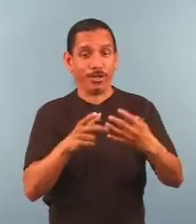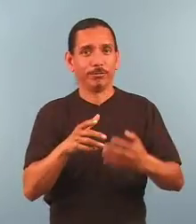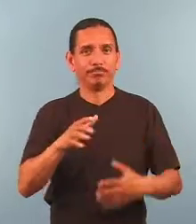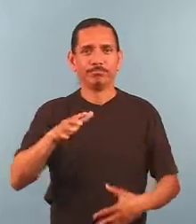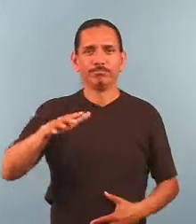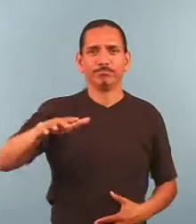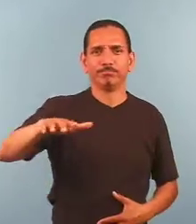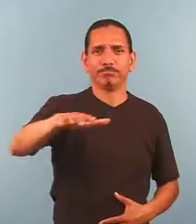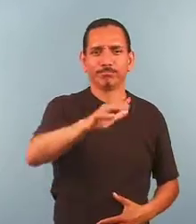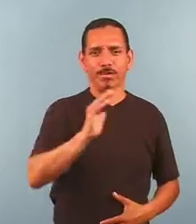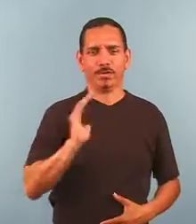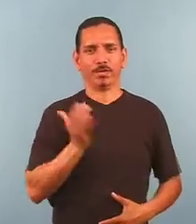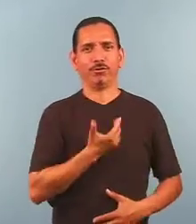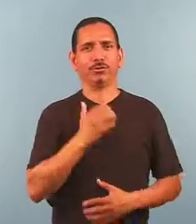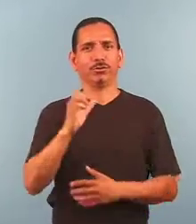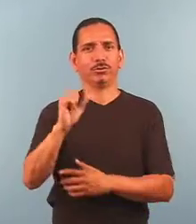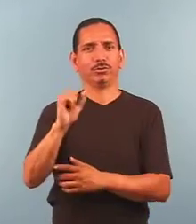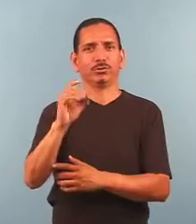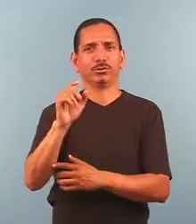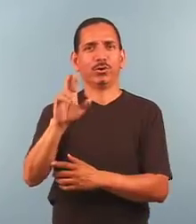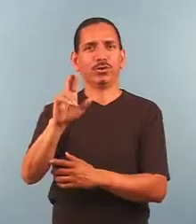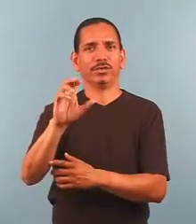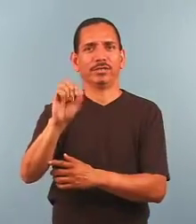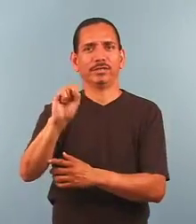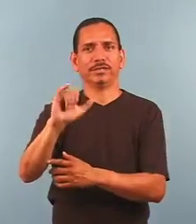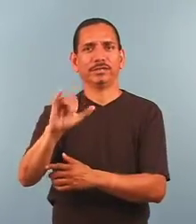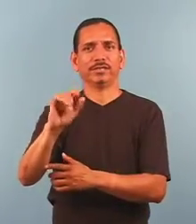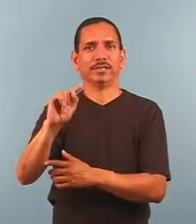The Realm of Our Solar System